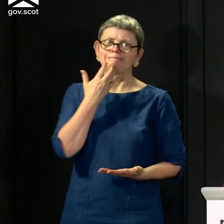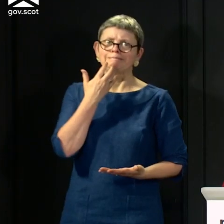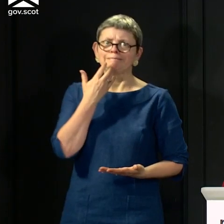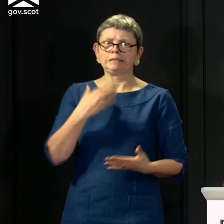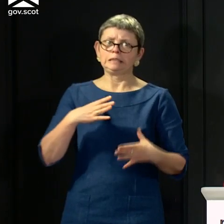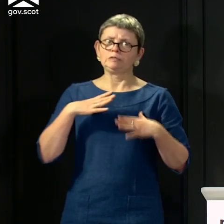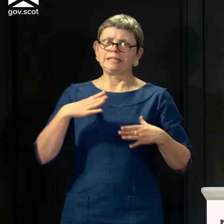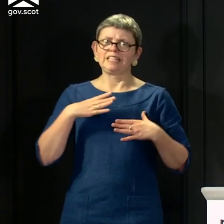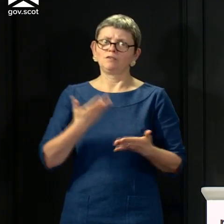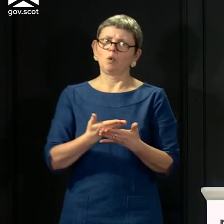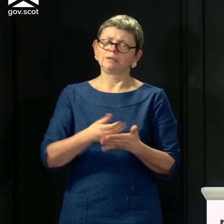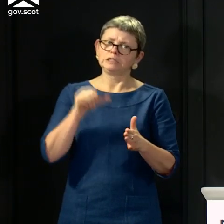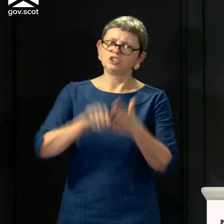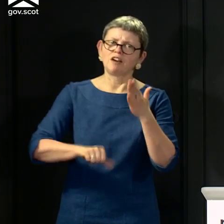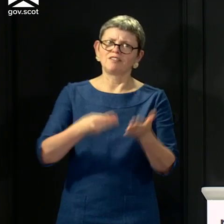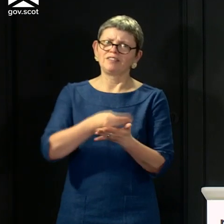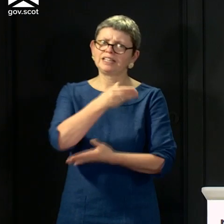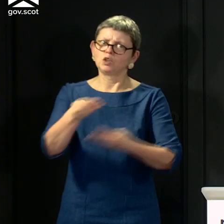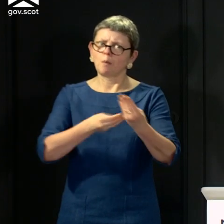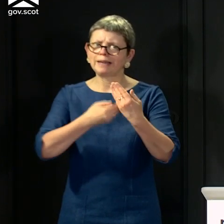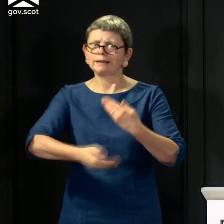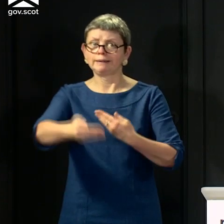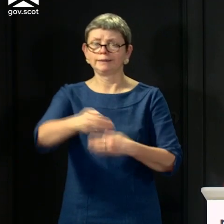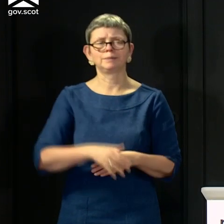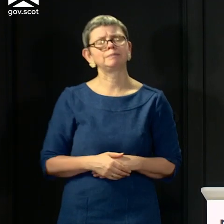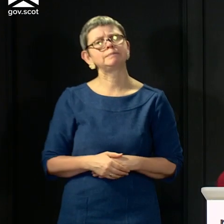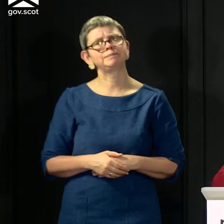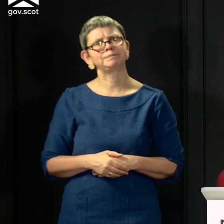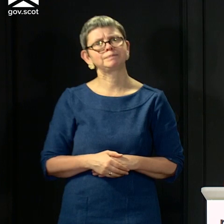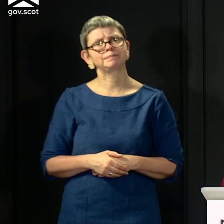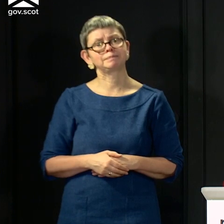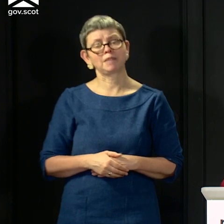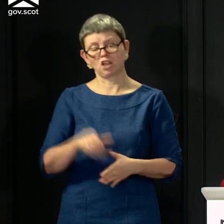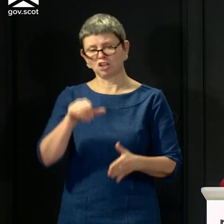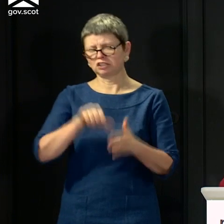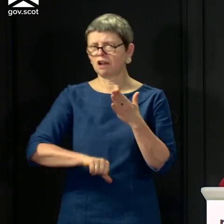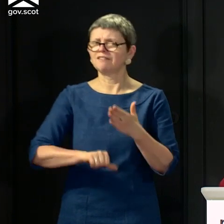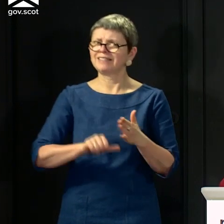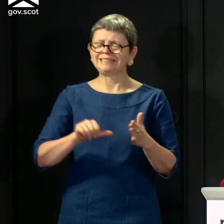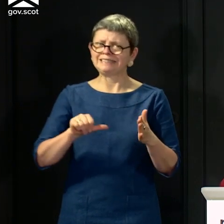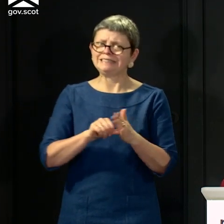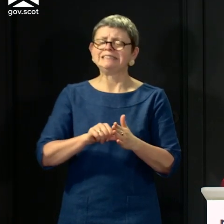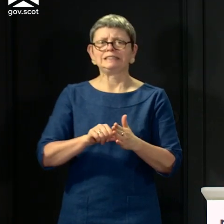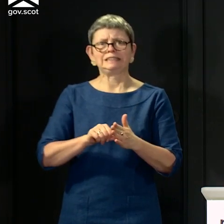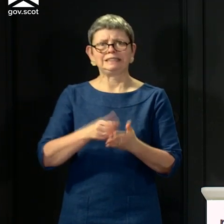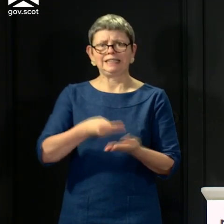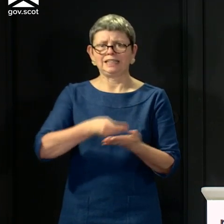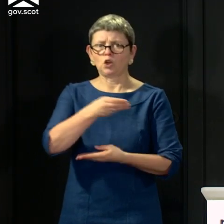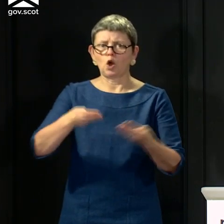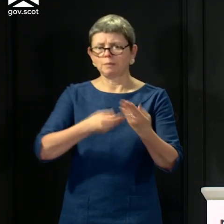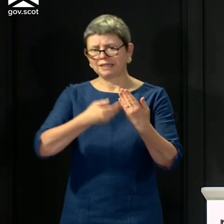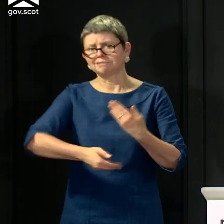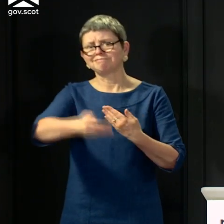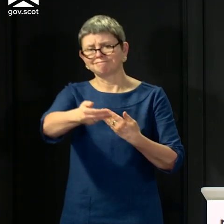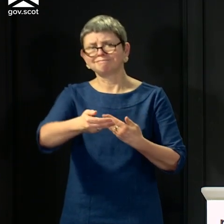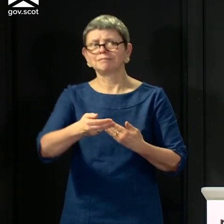I think there are tough economic times that lie ahead, that we are in right now, and hopefully they will be able to be kept to as